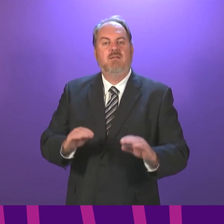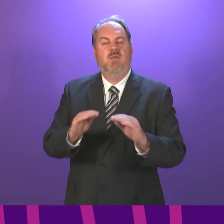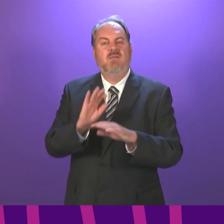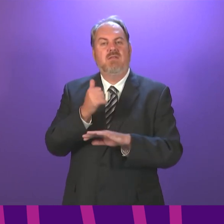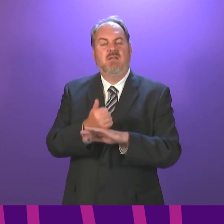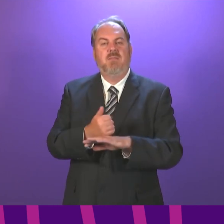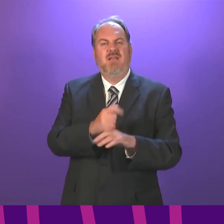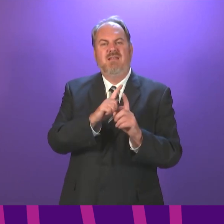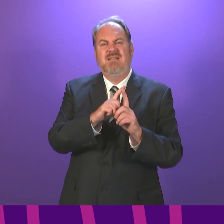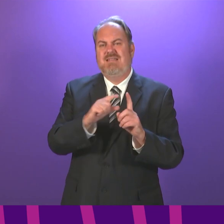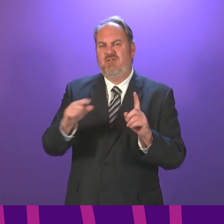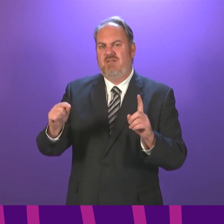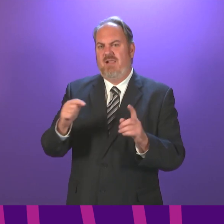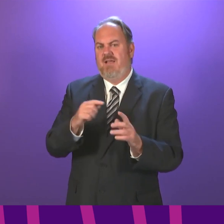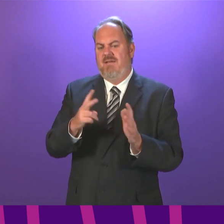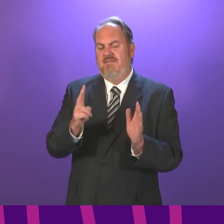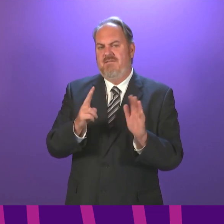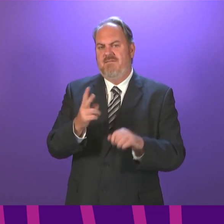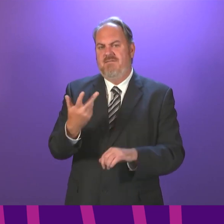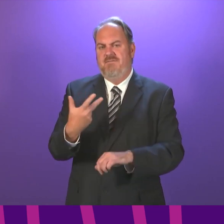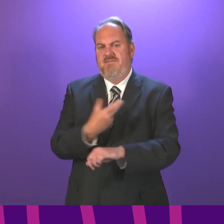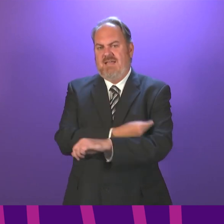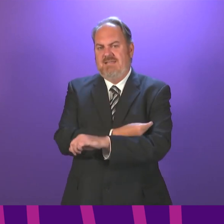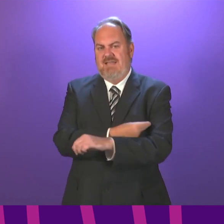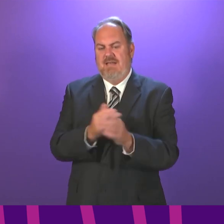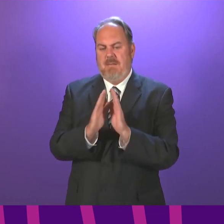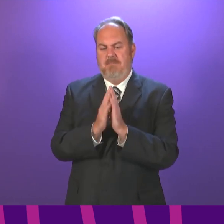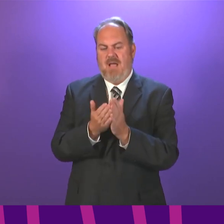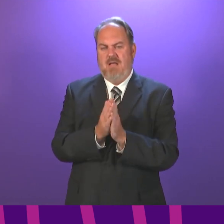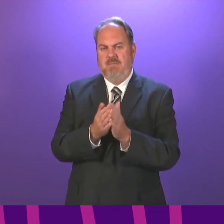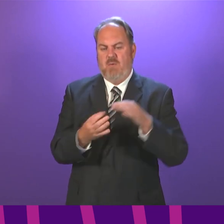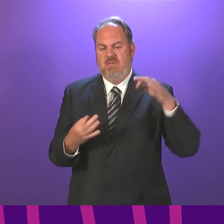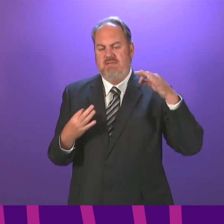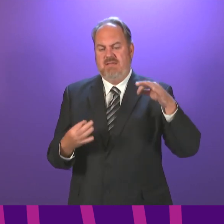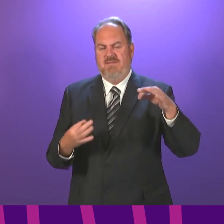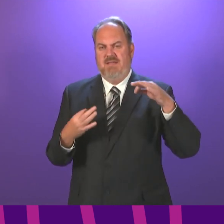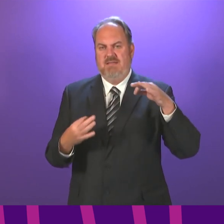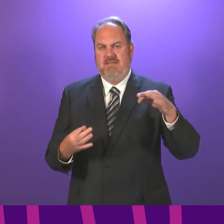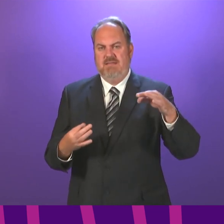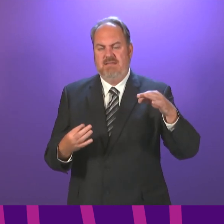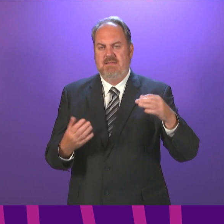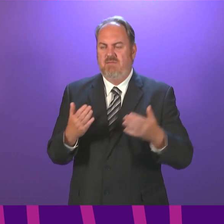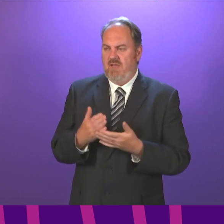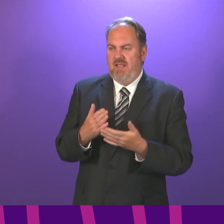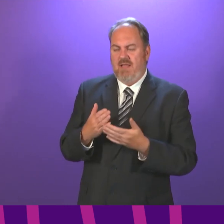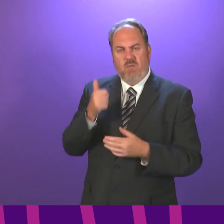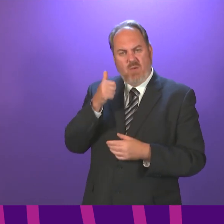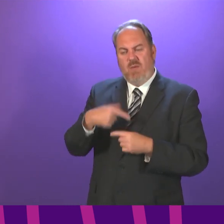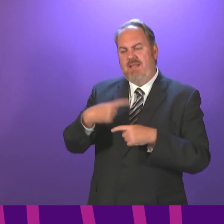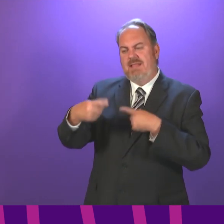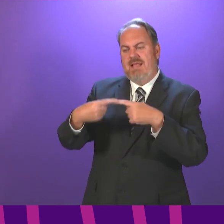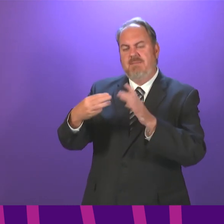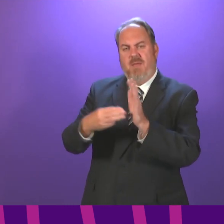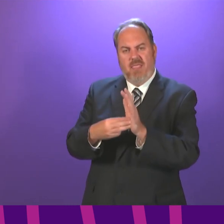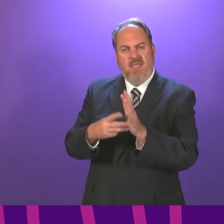vaccine pass on travel over the weekend, I do know that the First Minister has outlined that such a digital app will be available from next month.